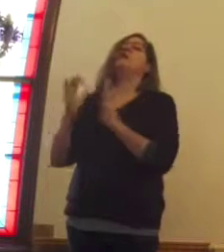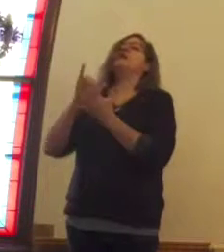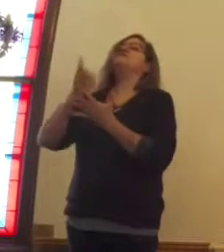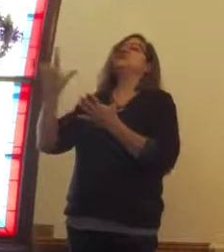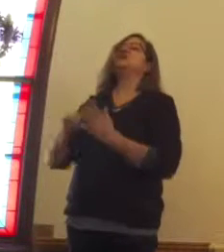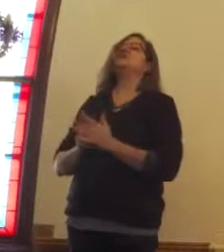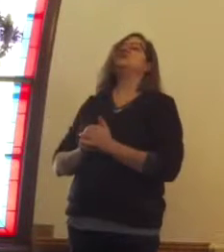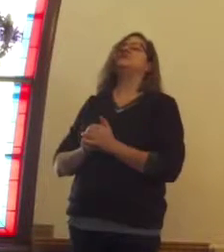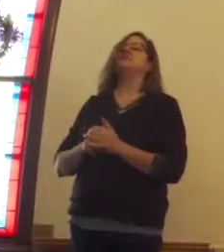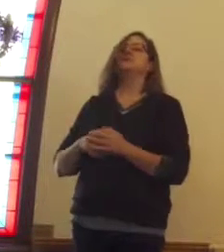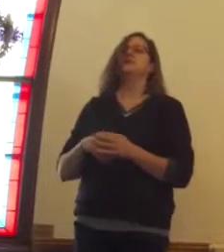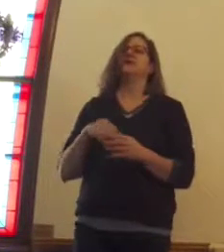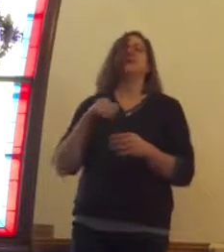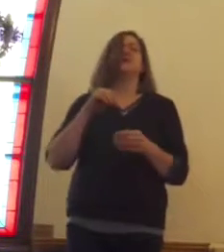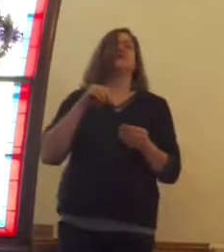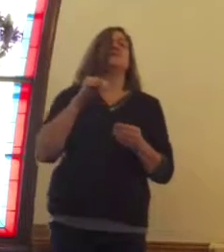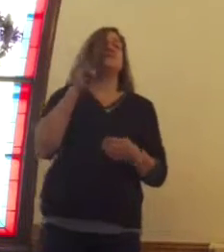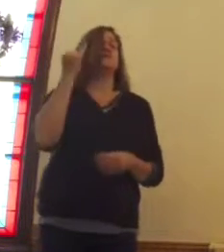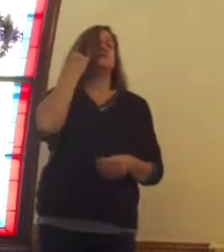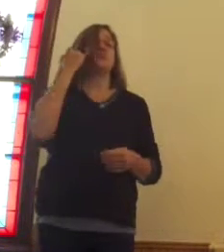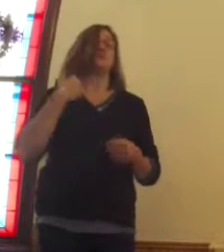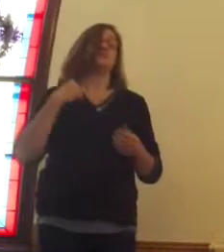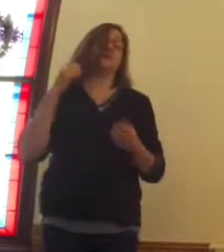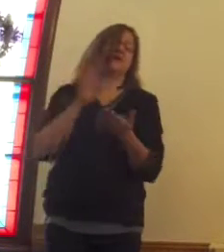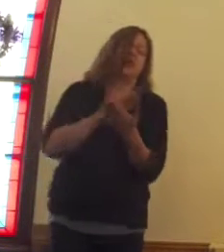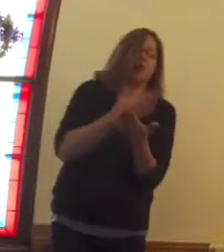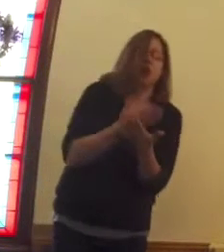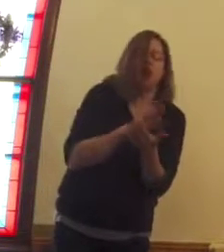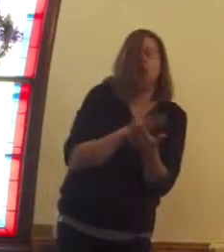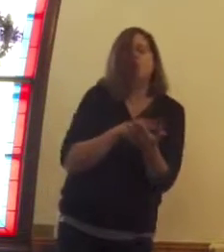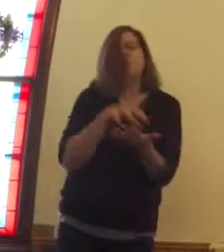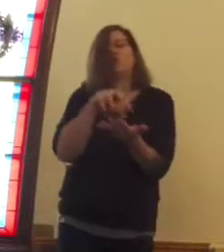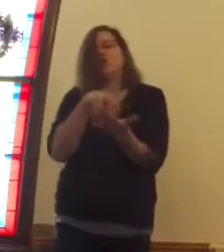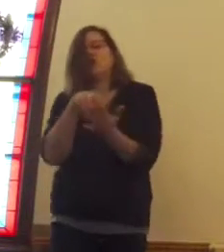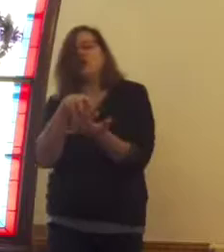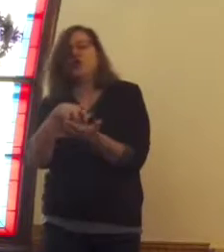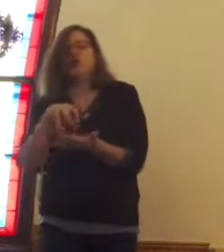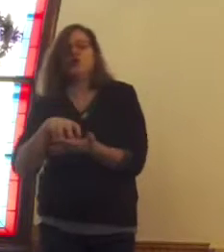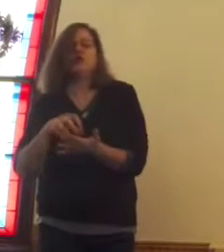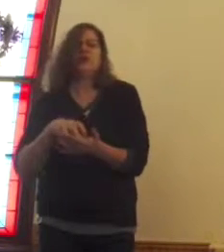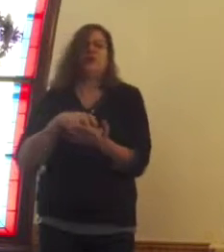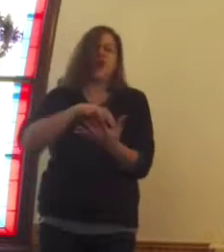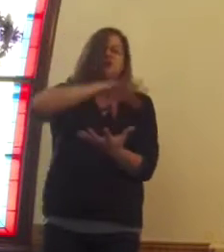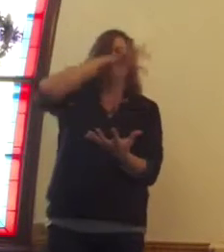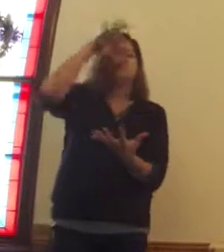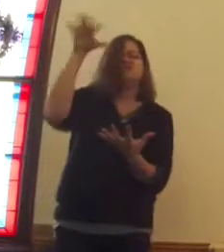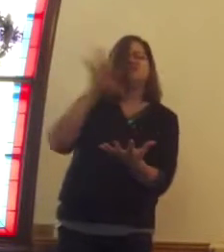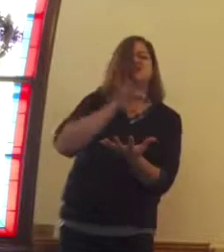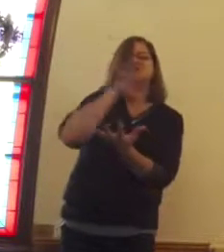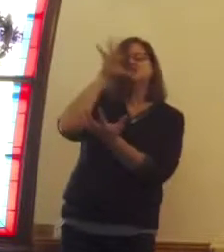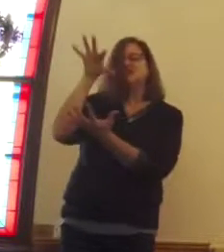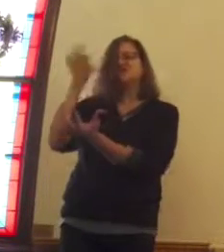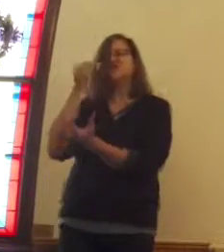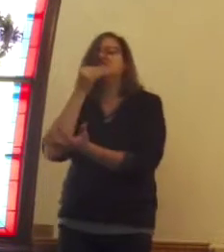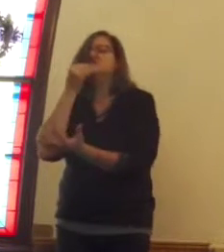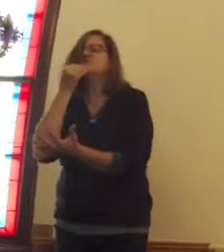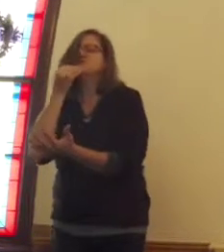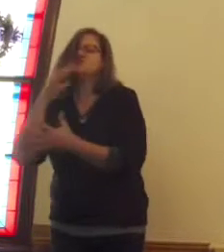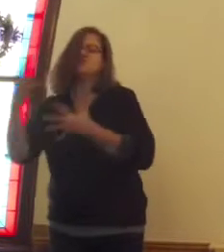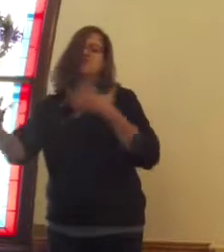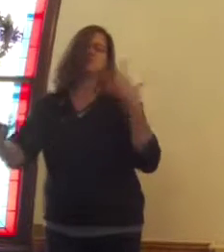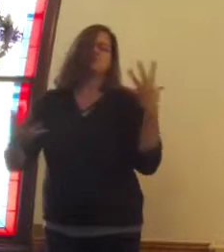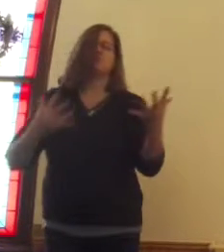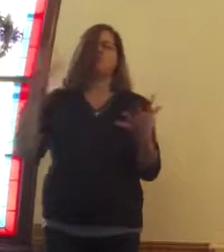If I slave away in the kitchen, baking dozens of Christmas cookies, preparing gourmet meals, and arranging a